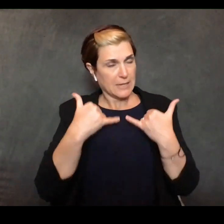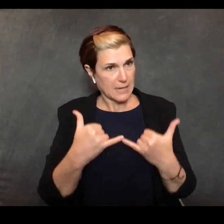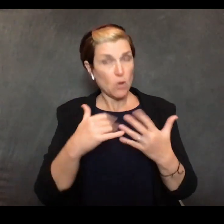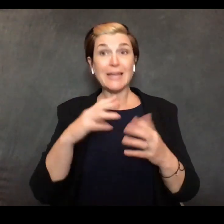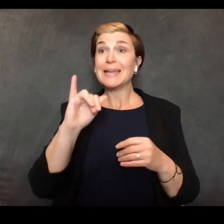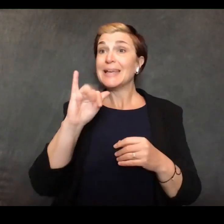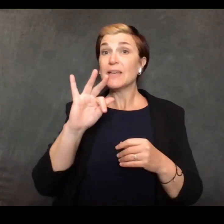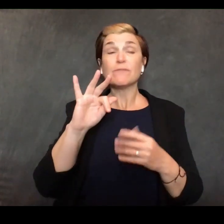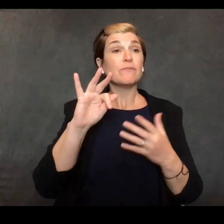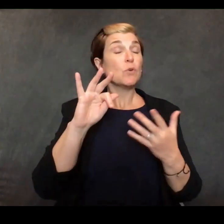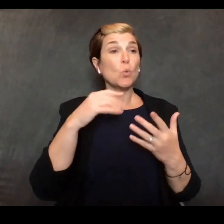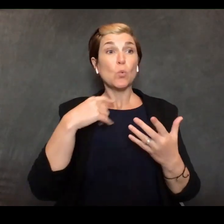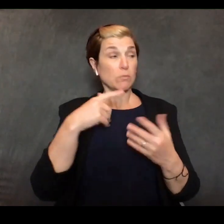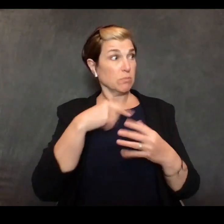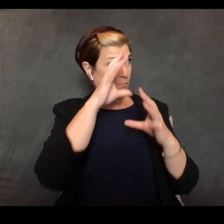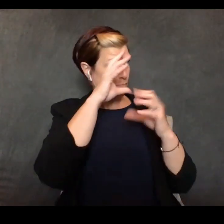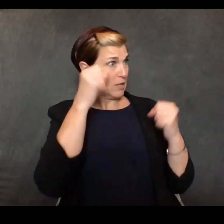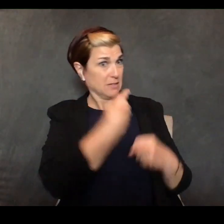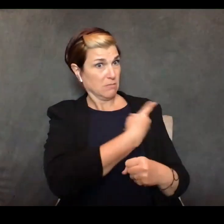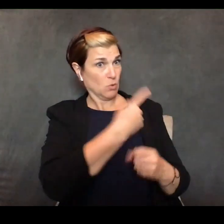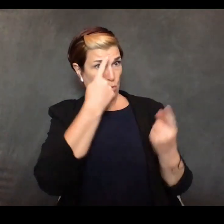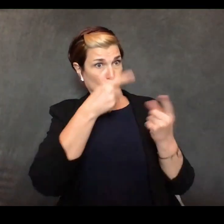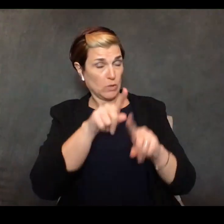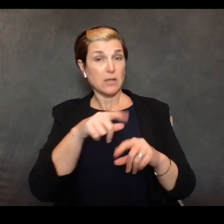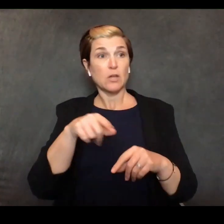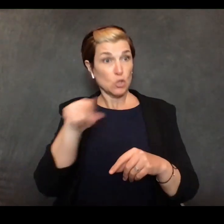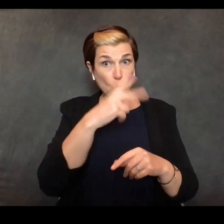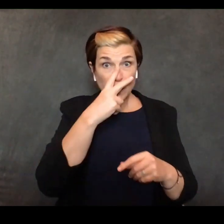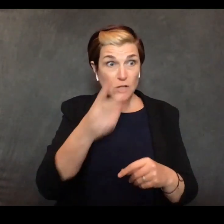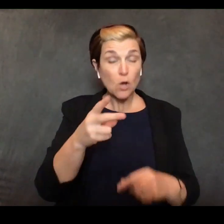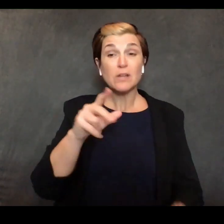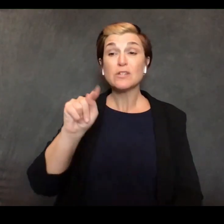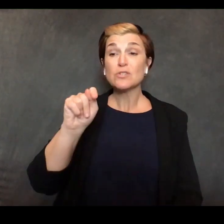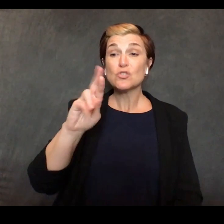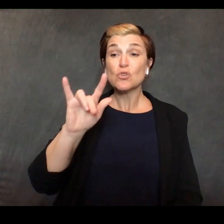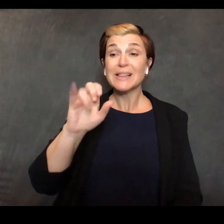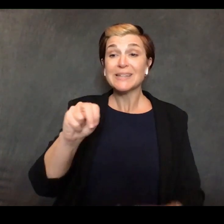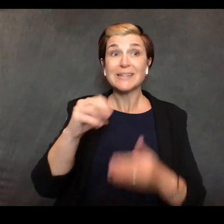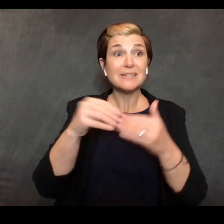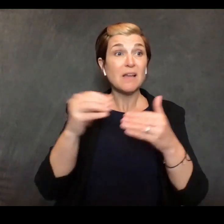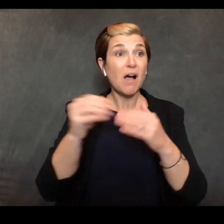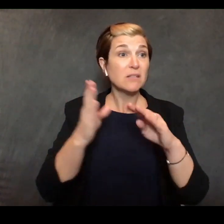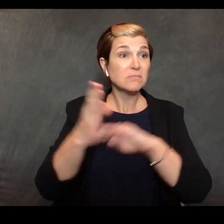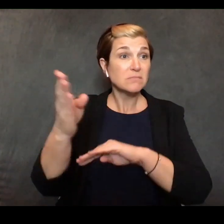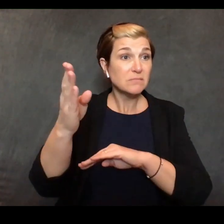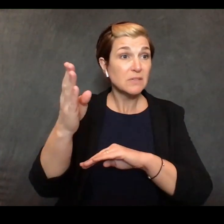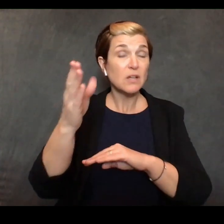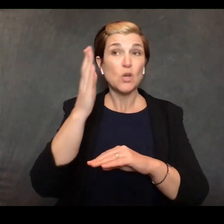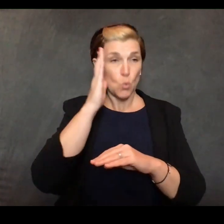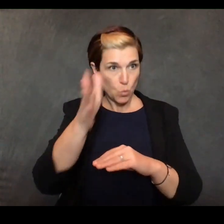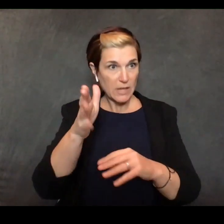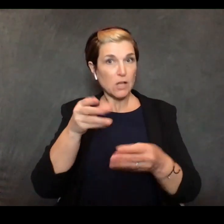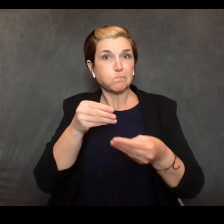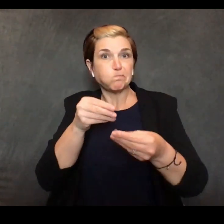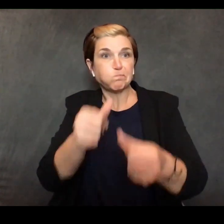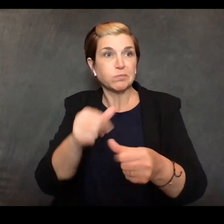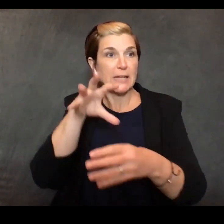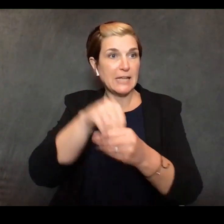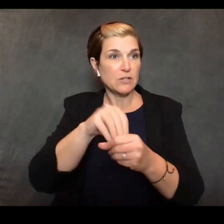we have you saw this today trillion dollars of potential liquidity into the market and the powers we don't have we're going to congress